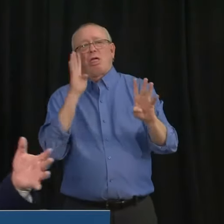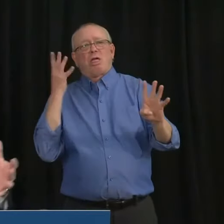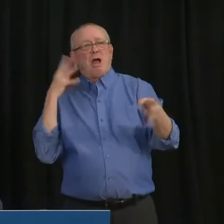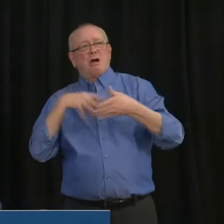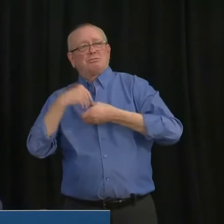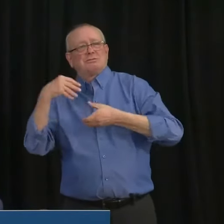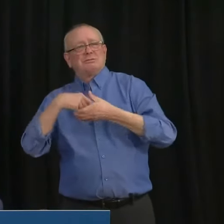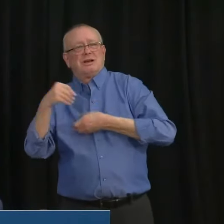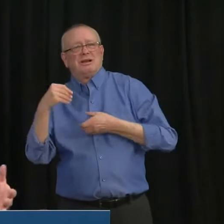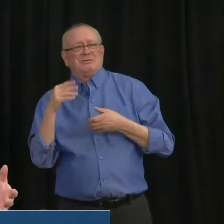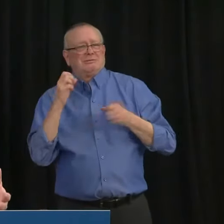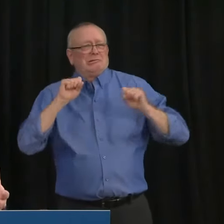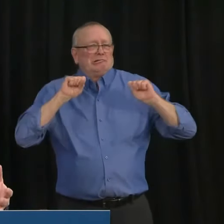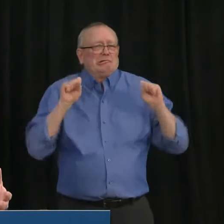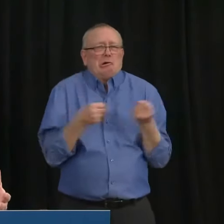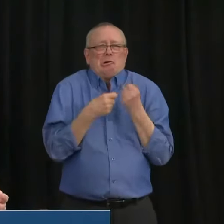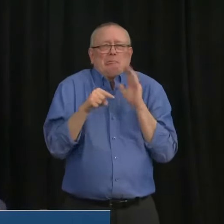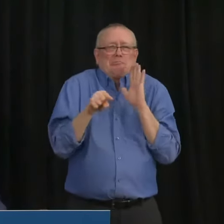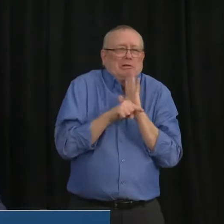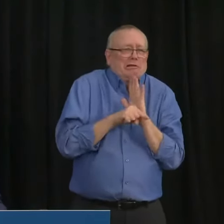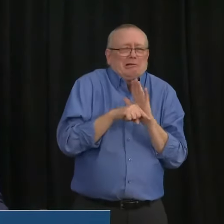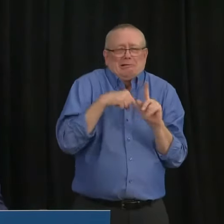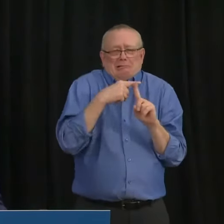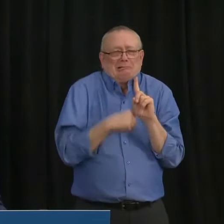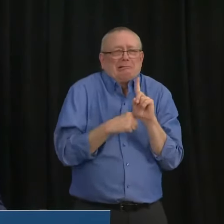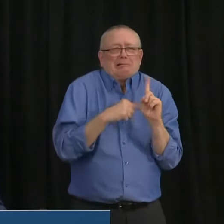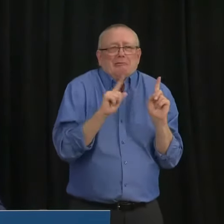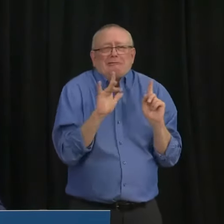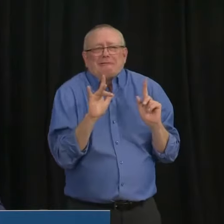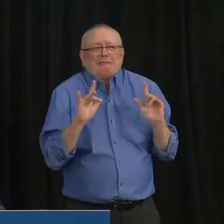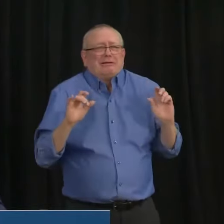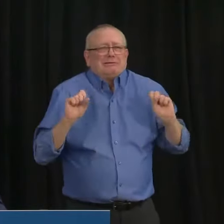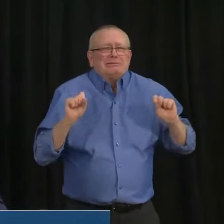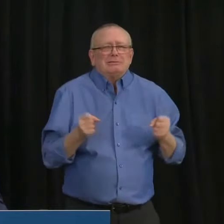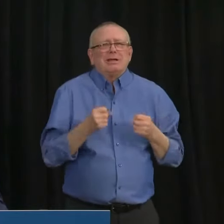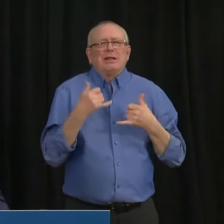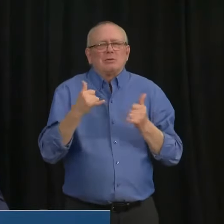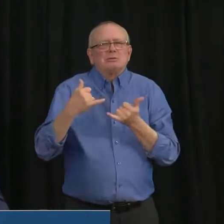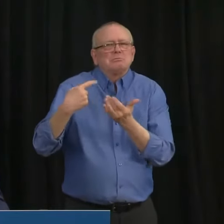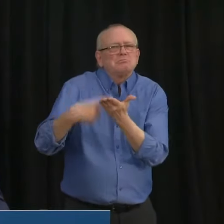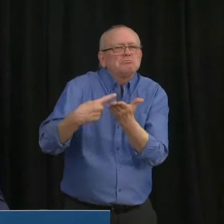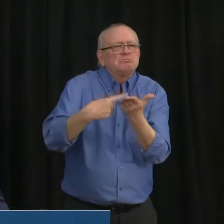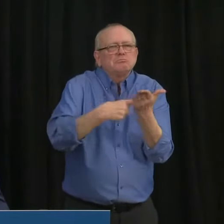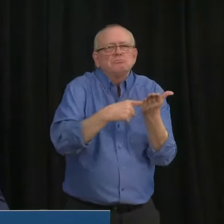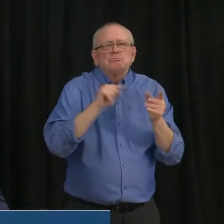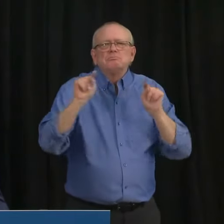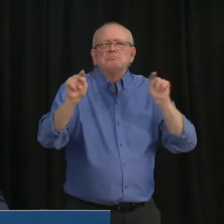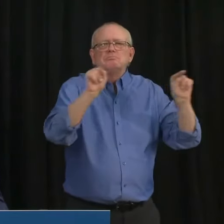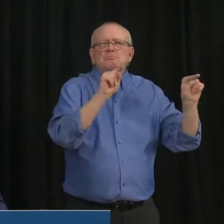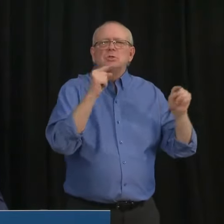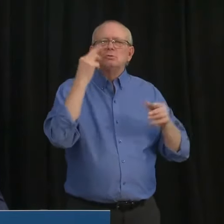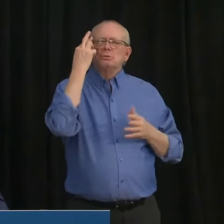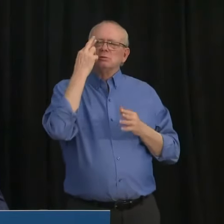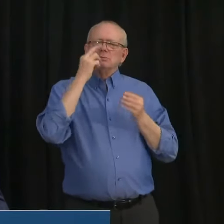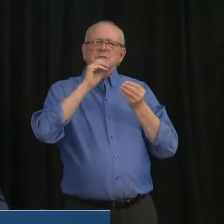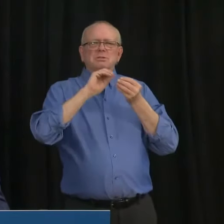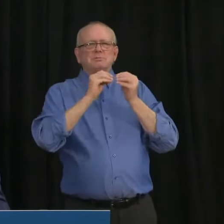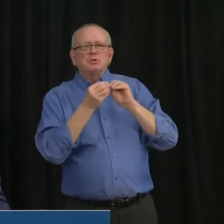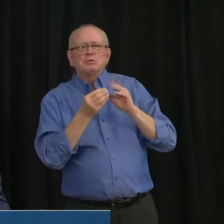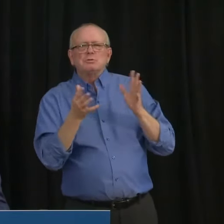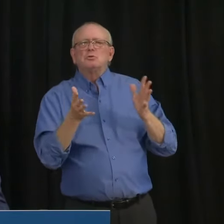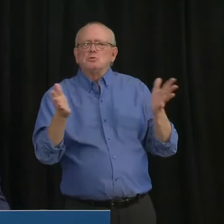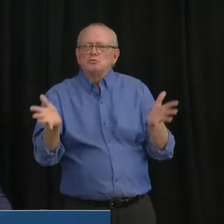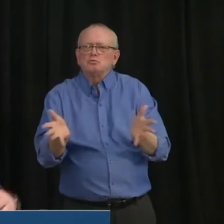So we, we, we've come to the conclusion that this is, uh, a, a decent number that allows the safe functioning of those businesses.